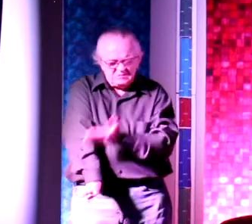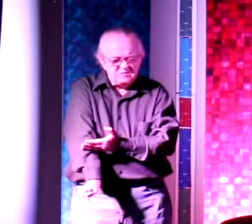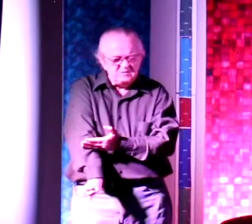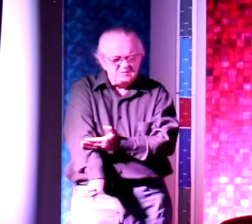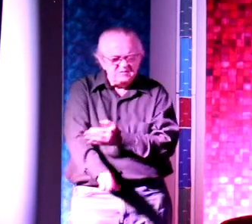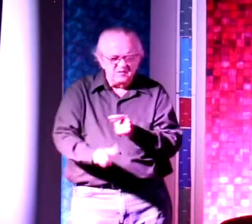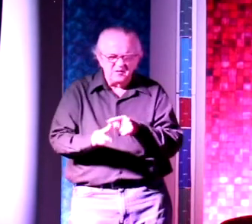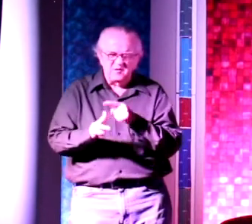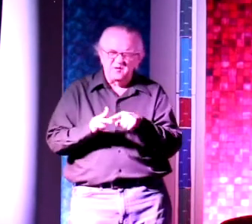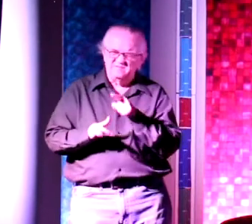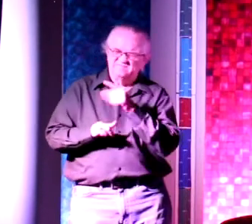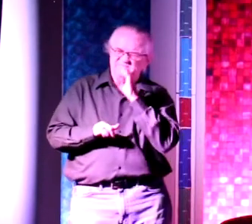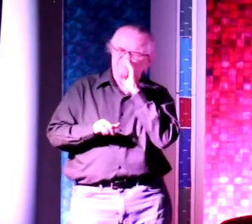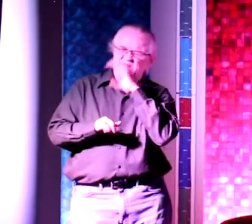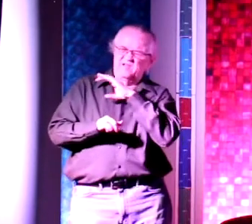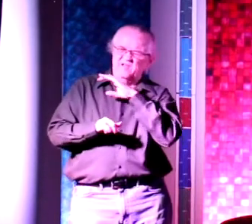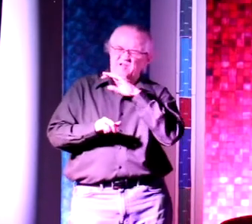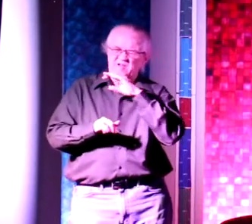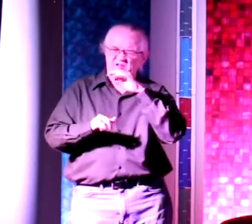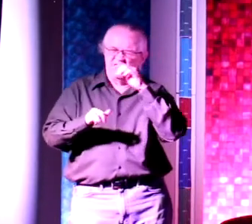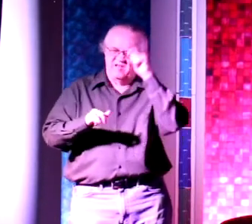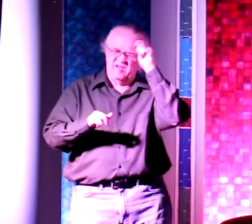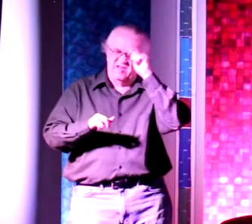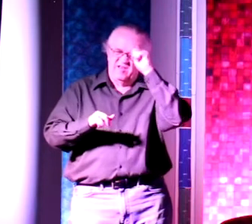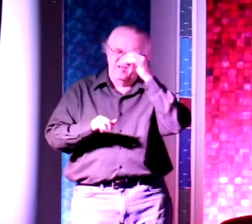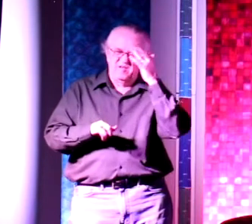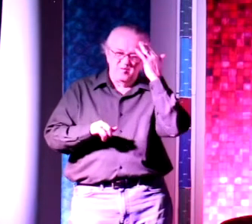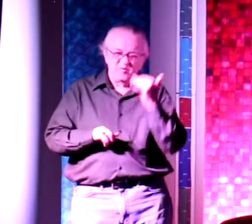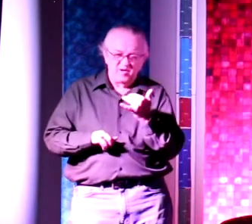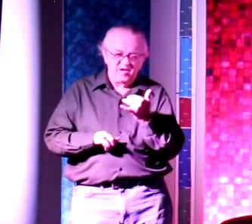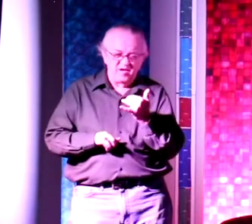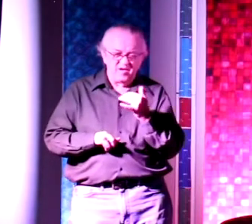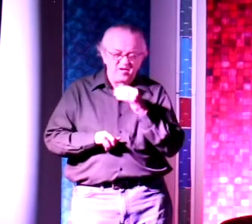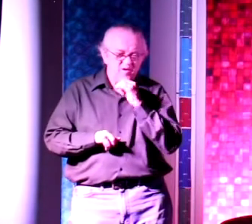John had on. Because old John was dead.